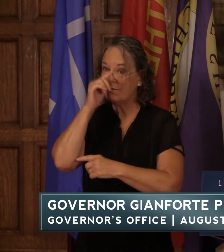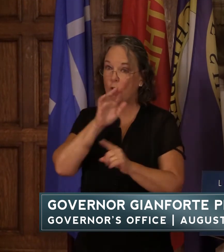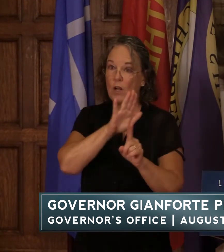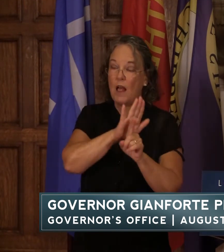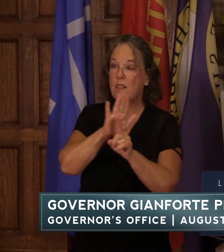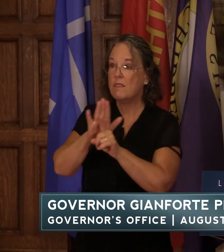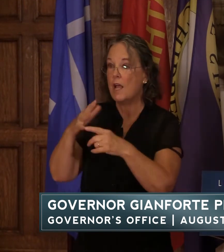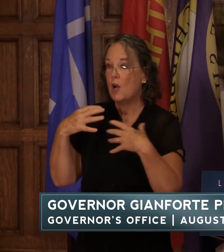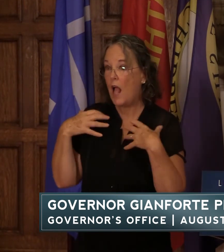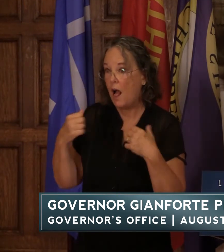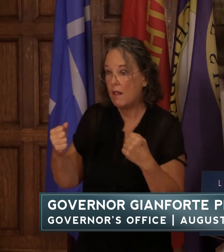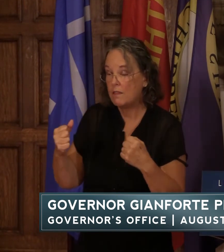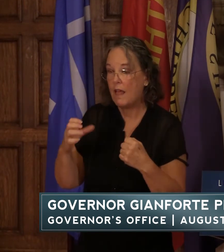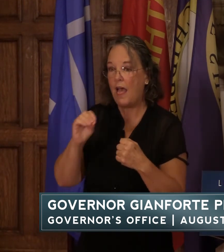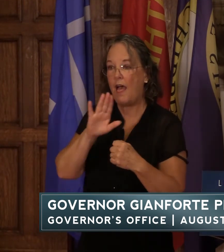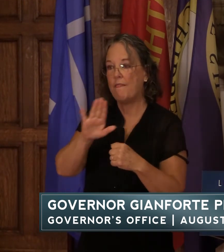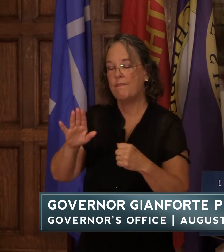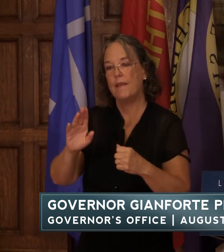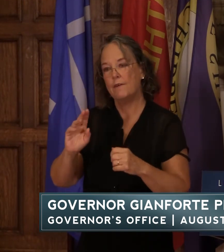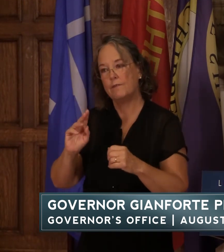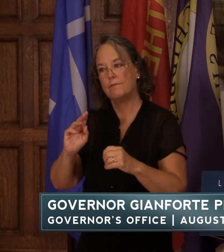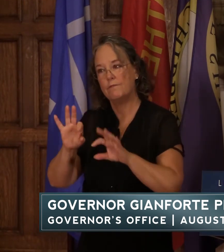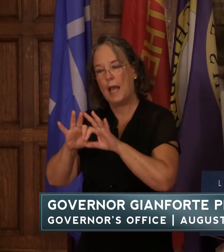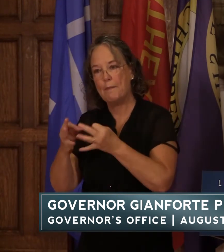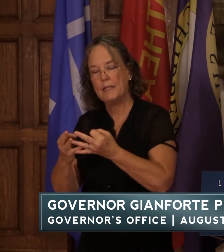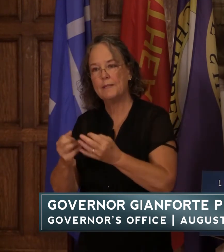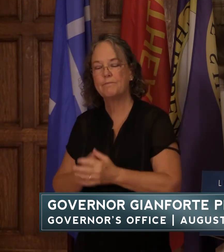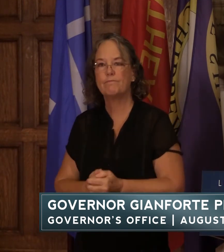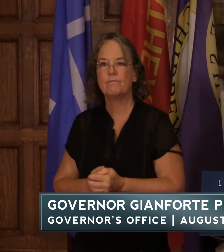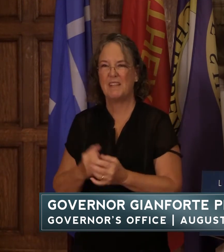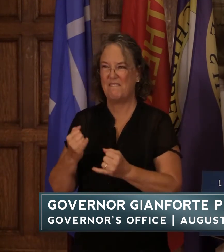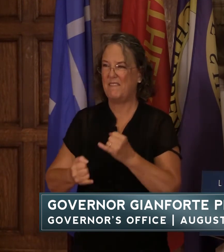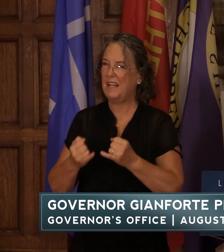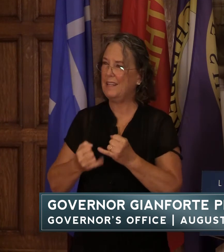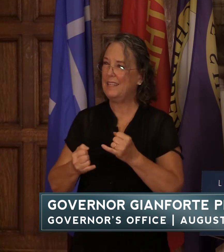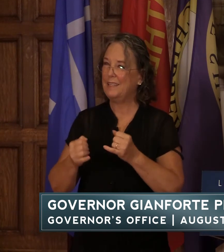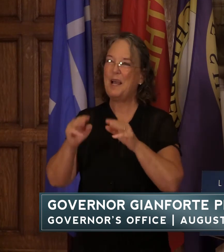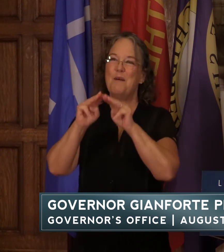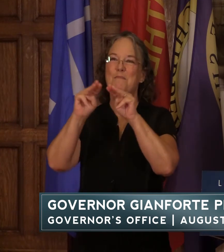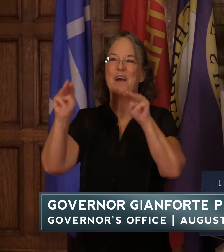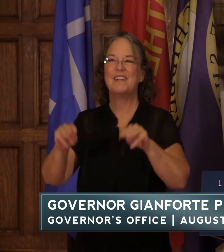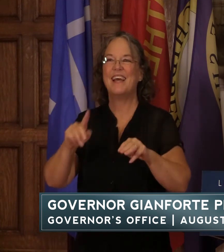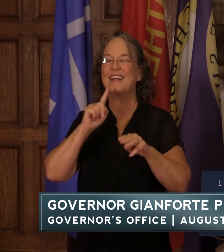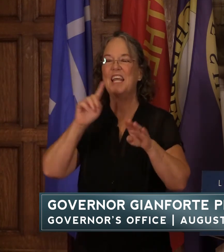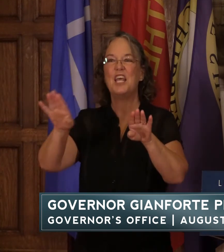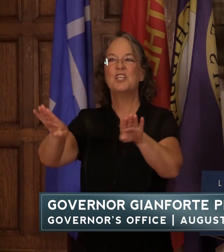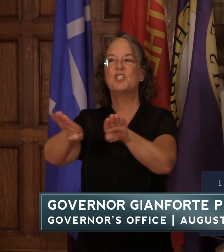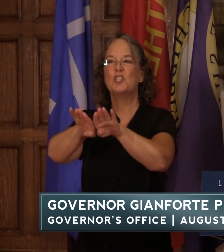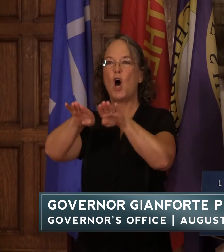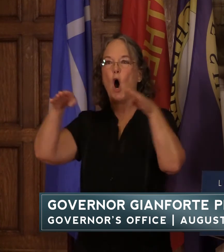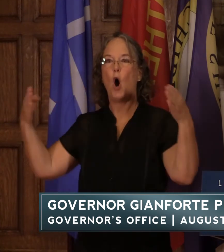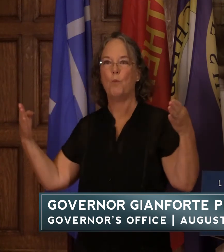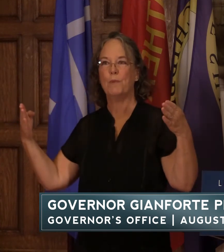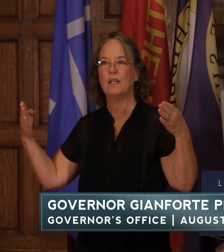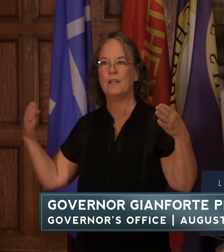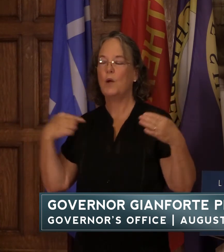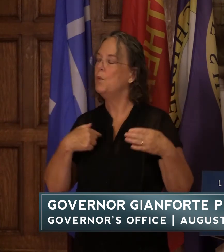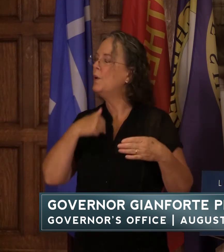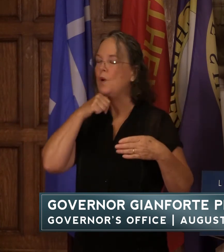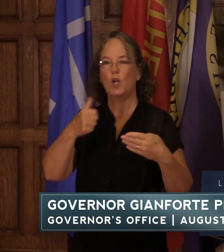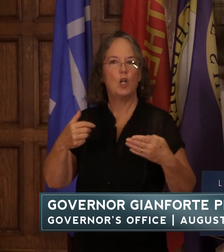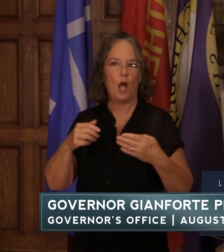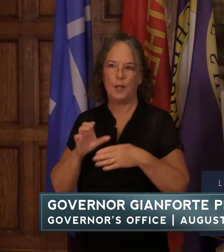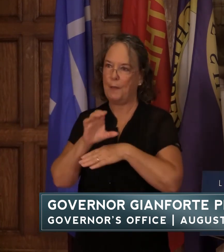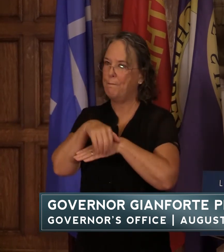and the health of their loved ones finally montana is open we will not impose a government mandated